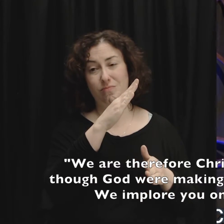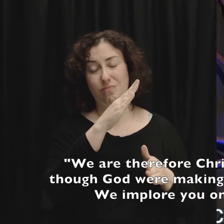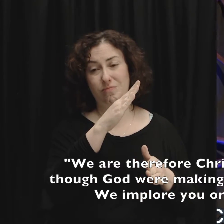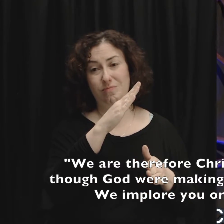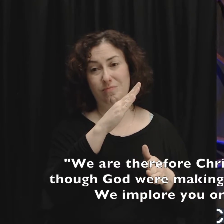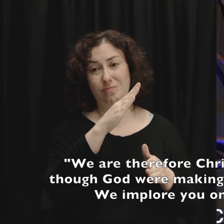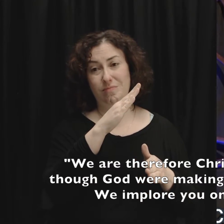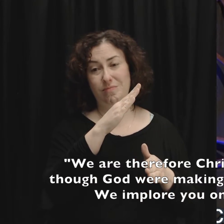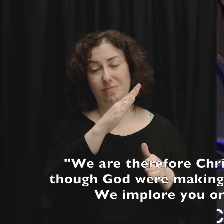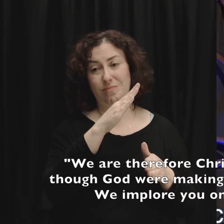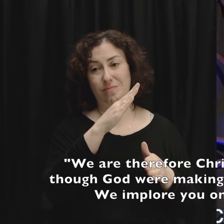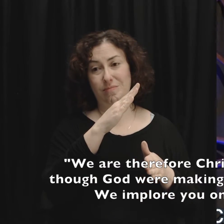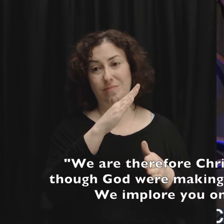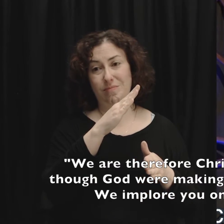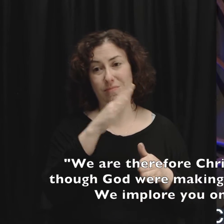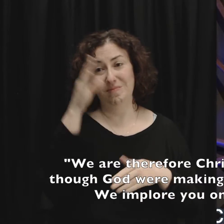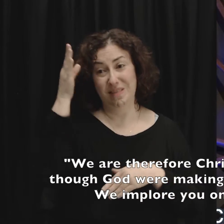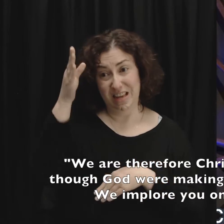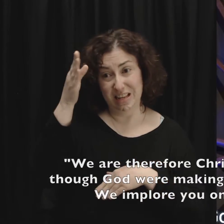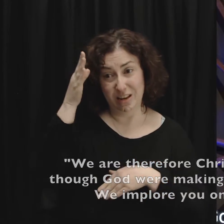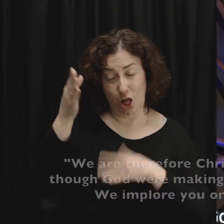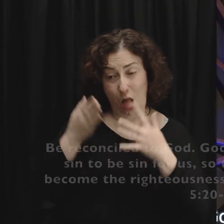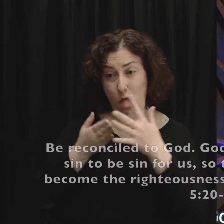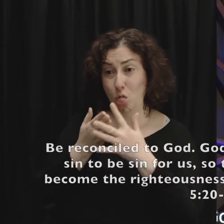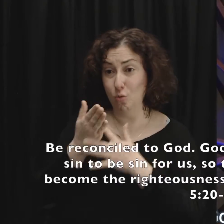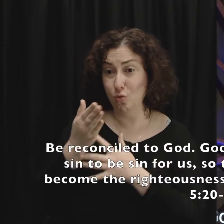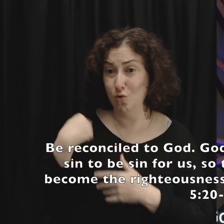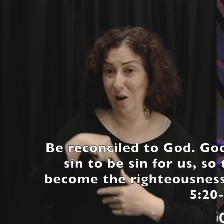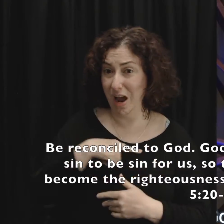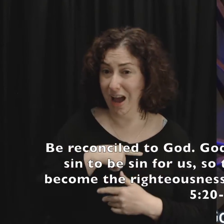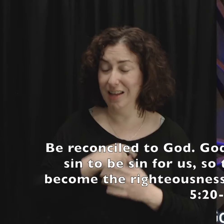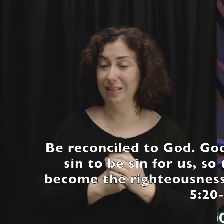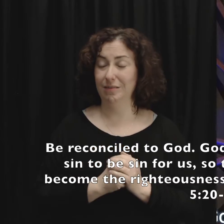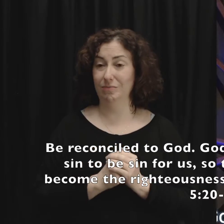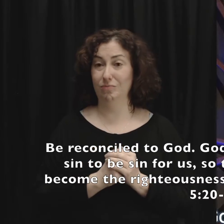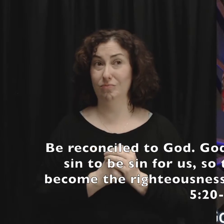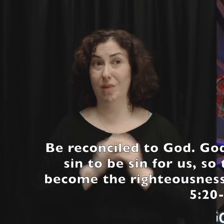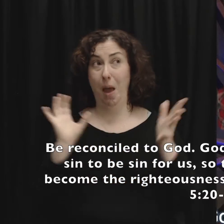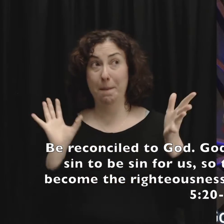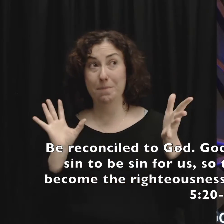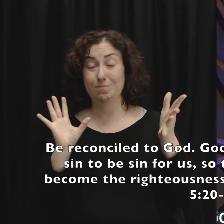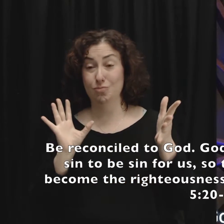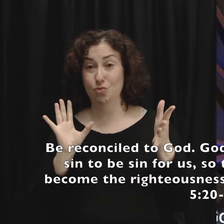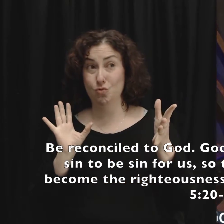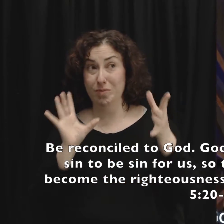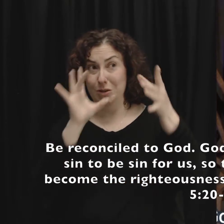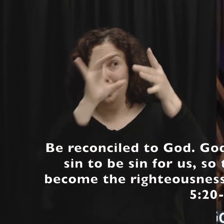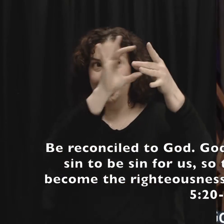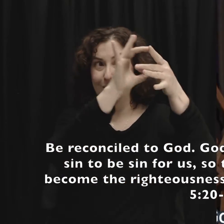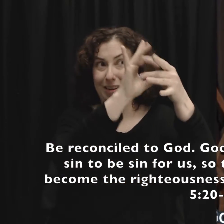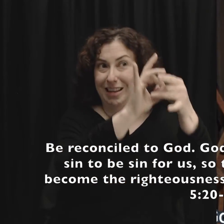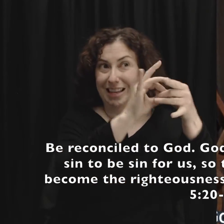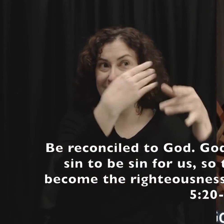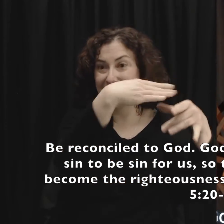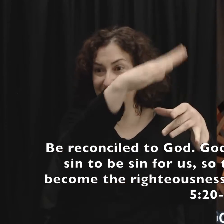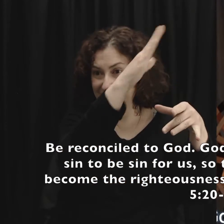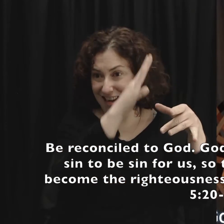we implore you on Christ's behalf be reconciled to God that's where it starts be reconciled in your relationship to God